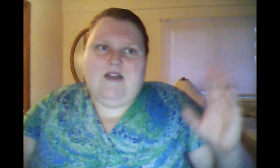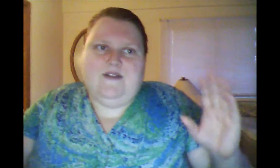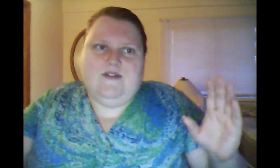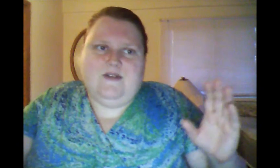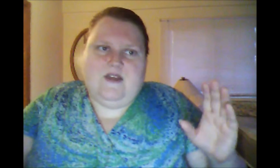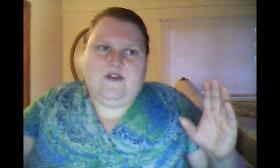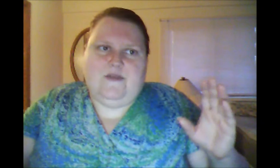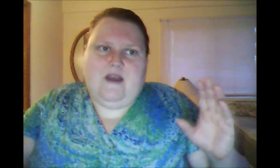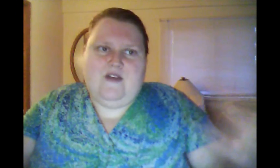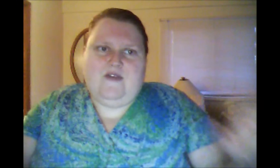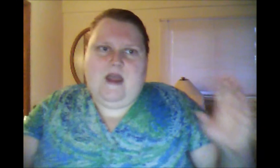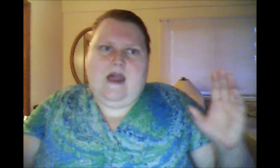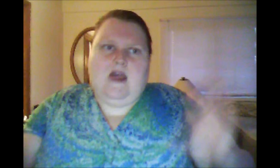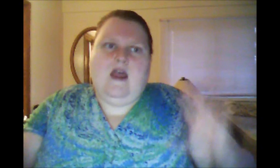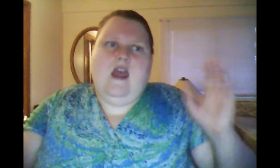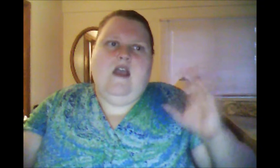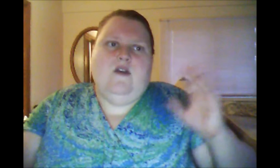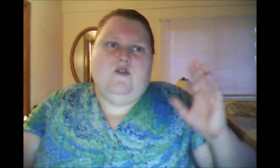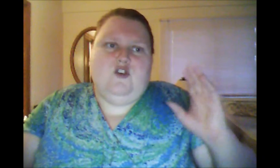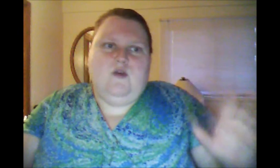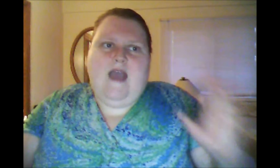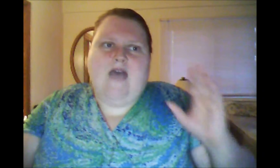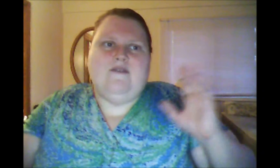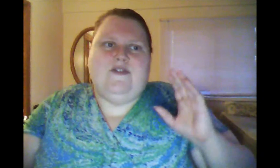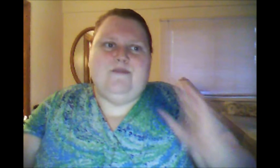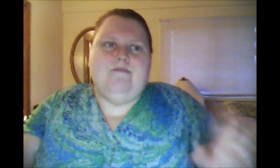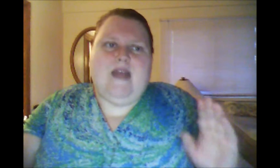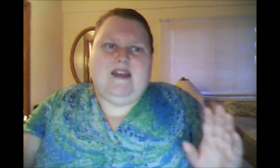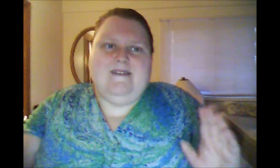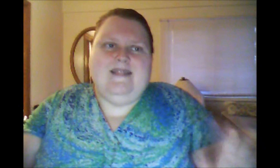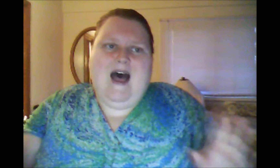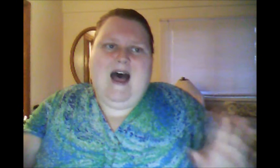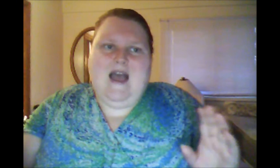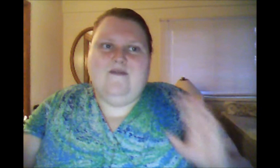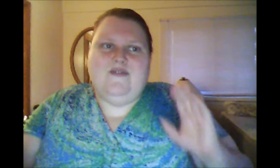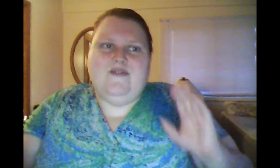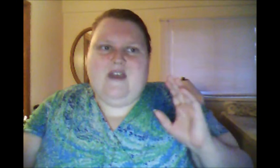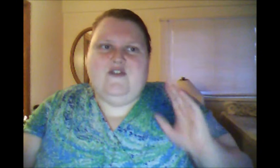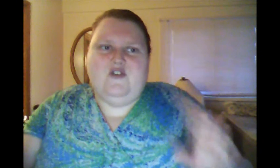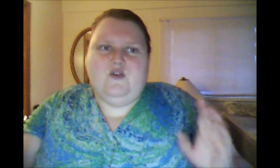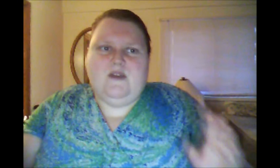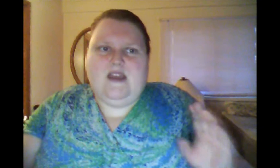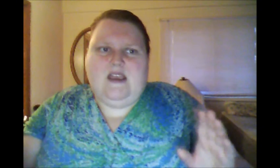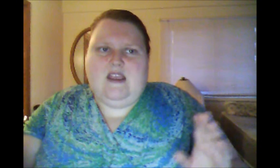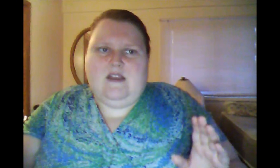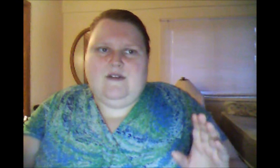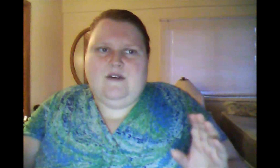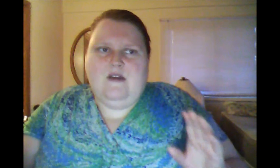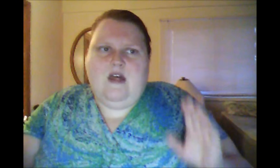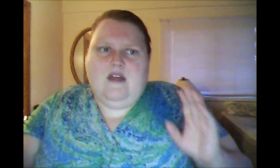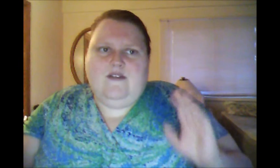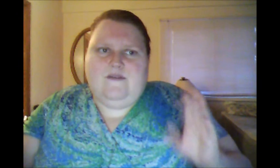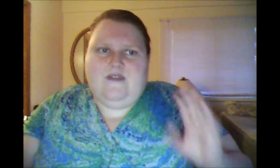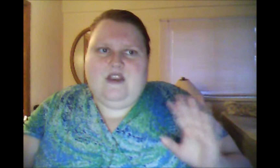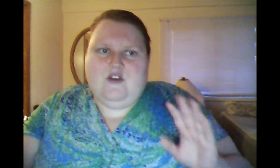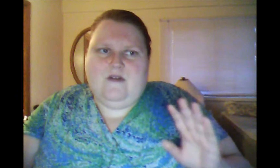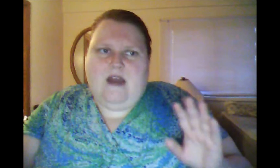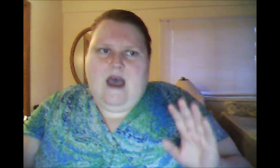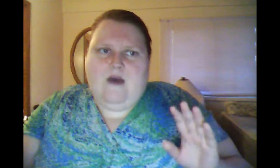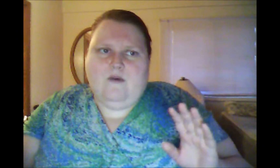to this by saying, you have as many lives as you need to figure it out.